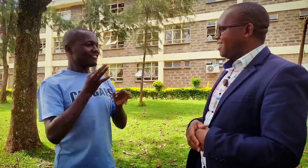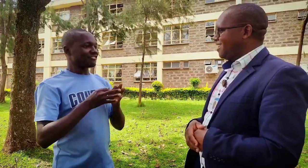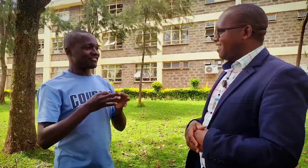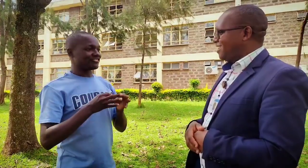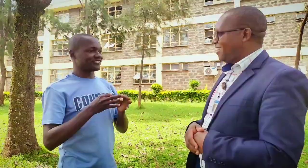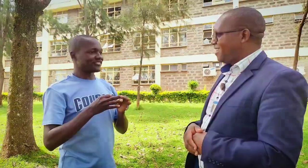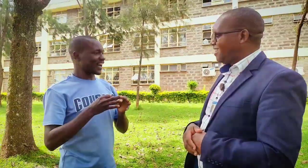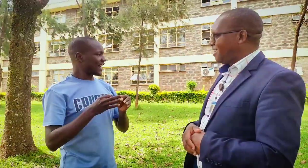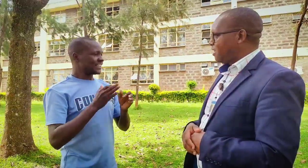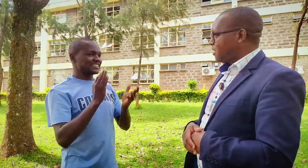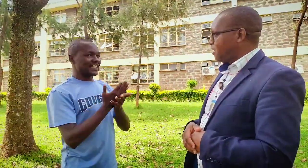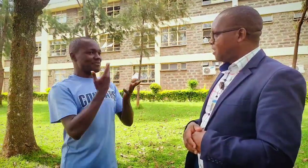sad